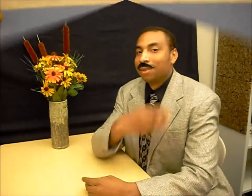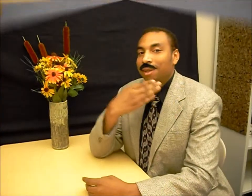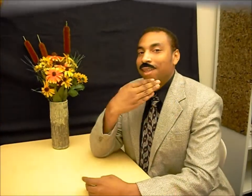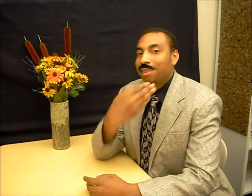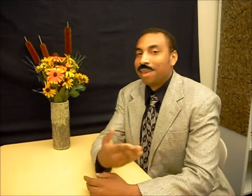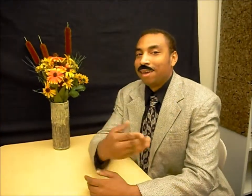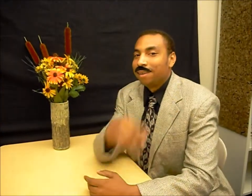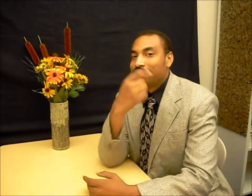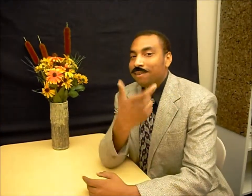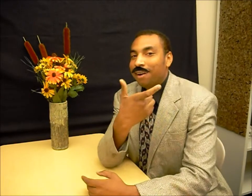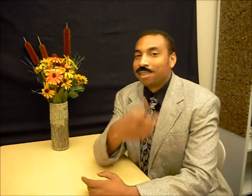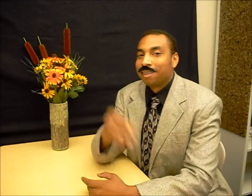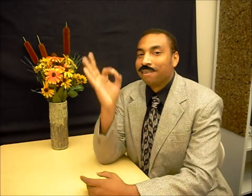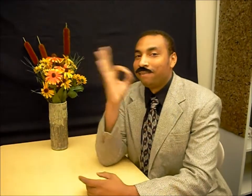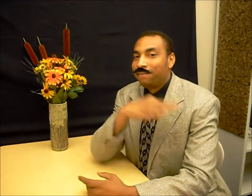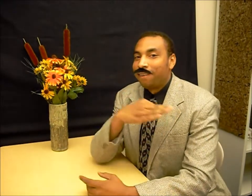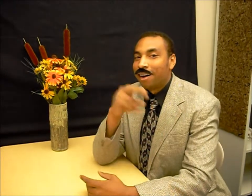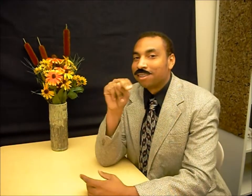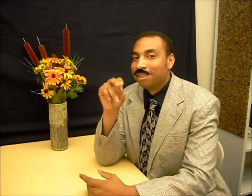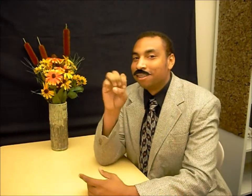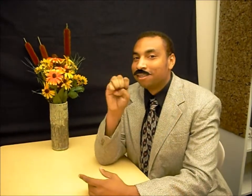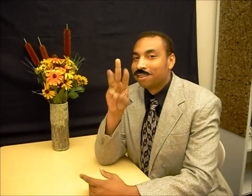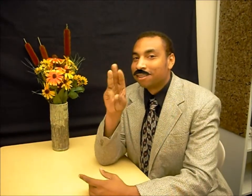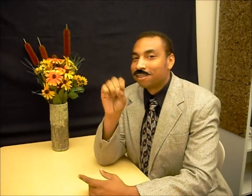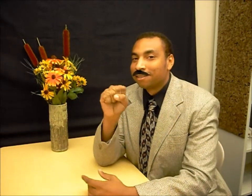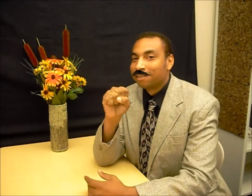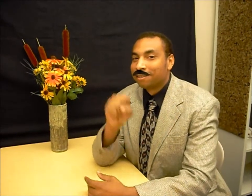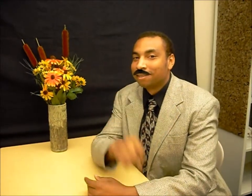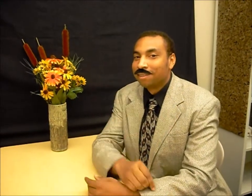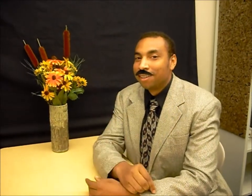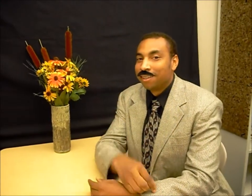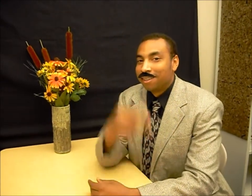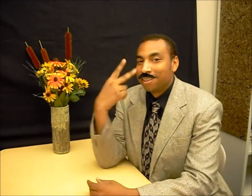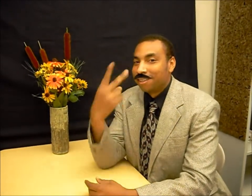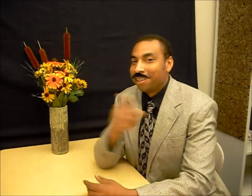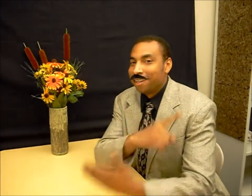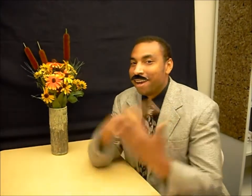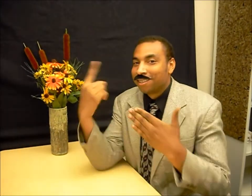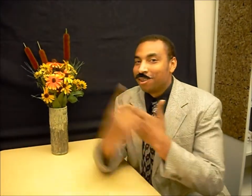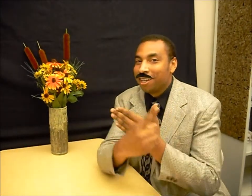Fox News. See you next week!